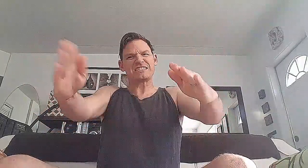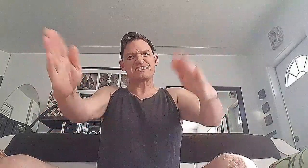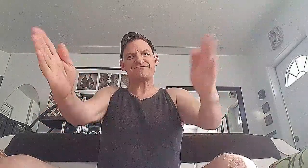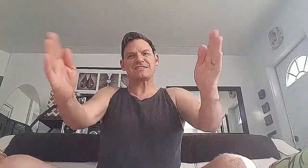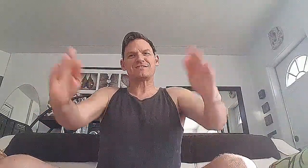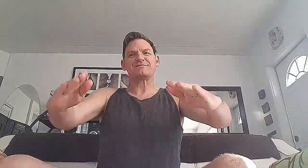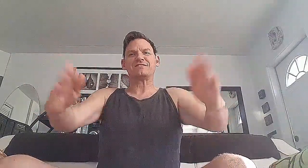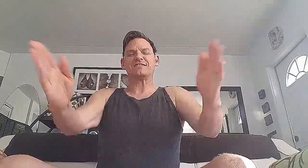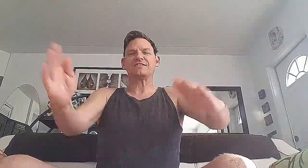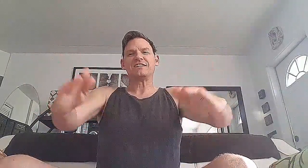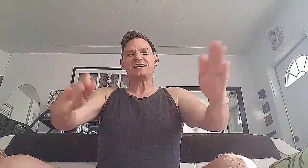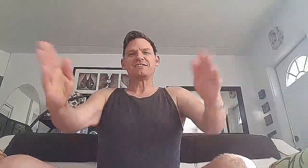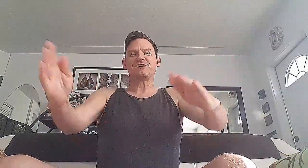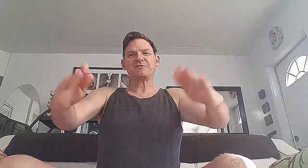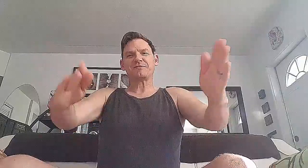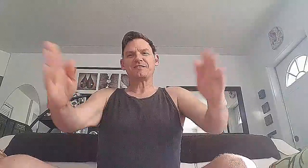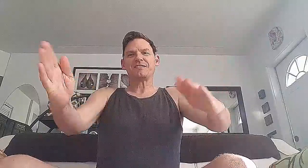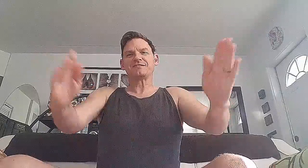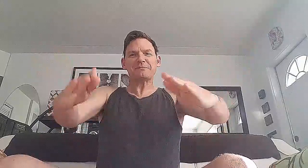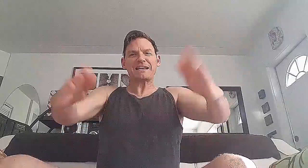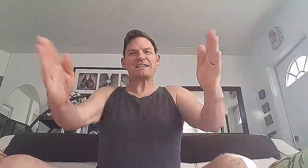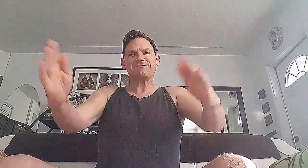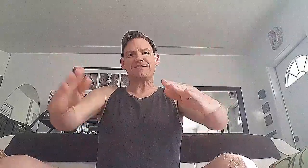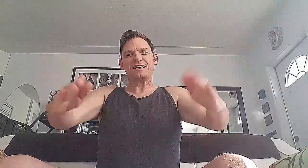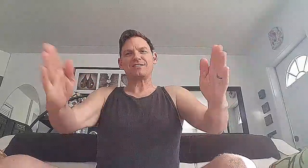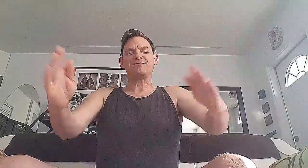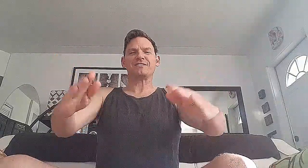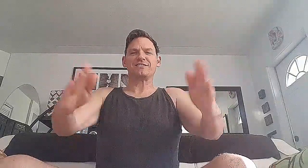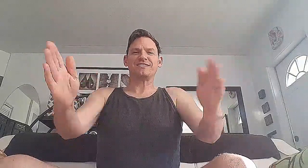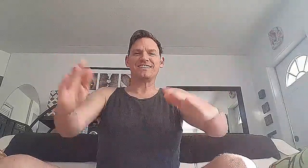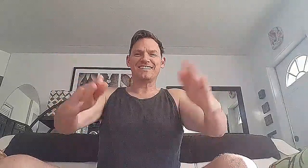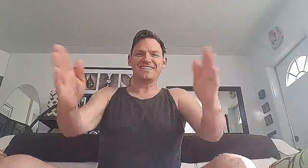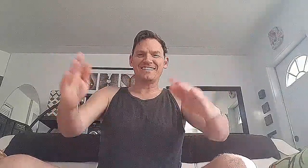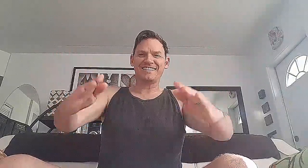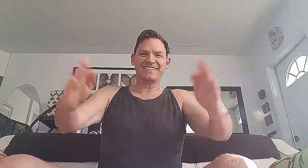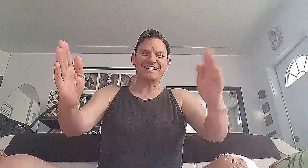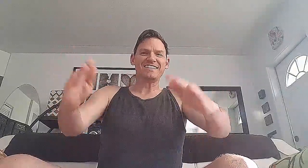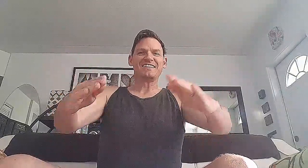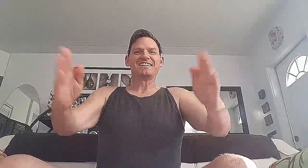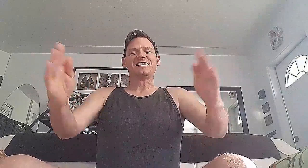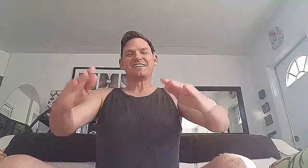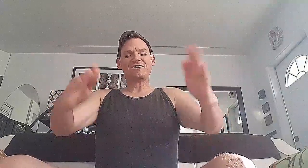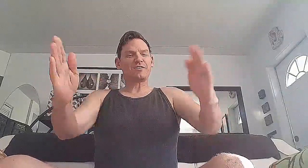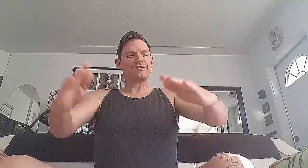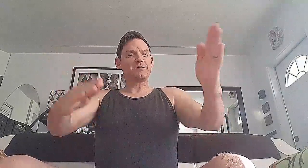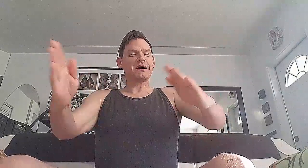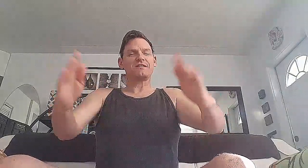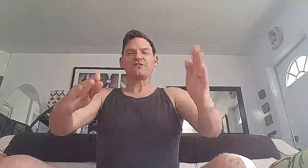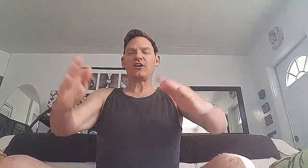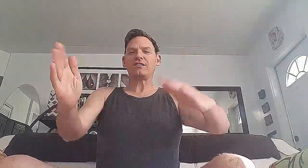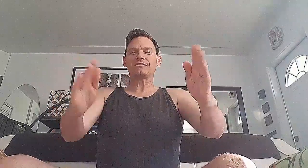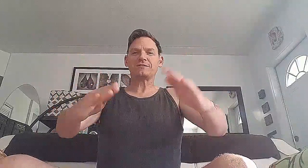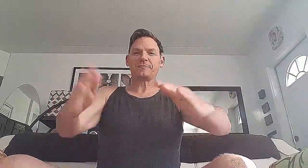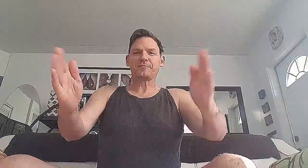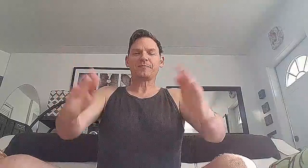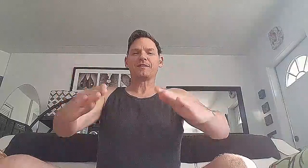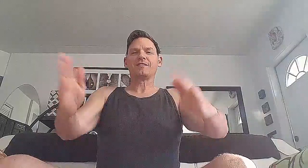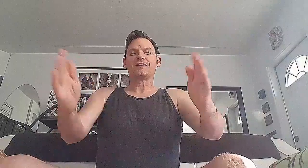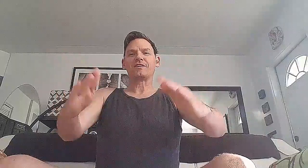Shake that fat off of there. You know, smack that fat off of there. There you go. So you're petting the dogs. You're to